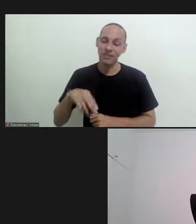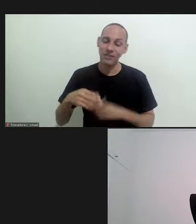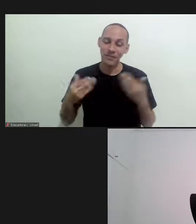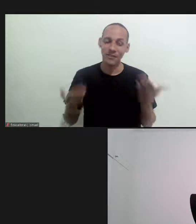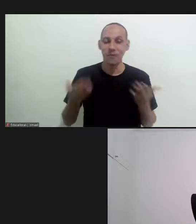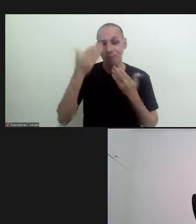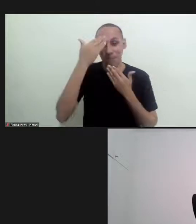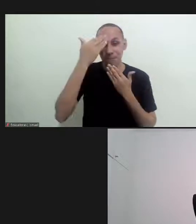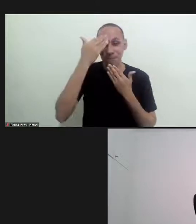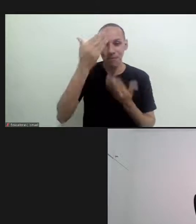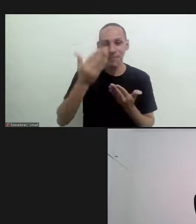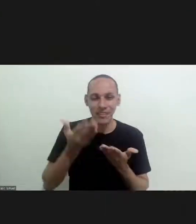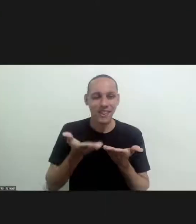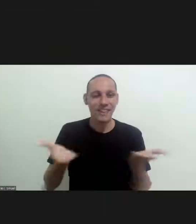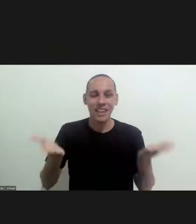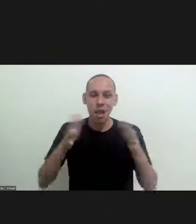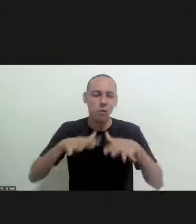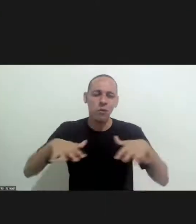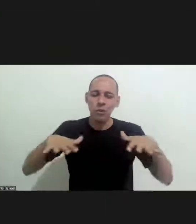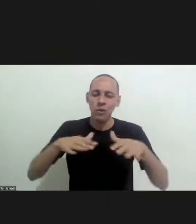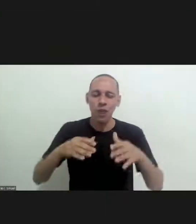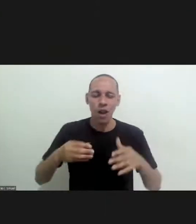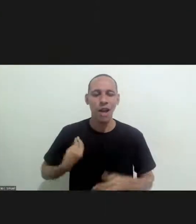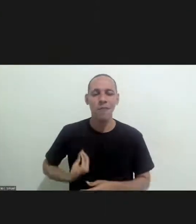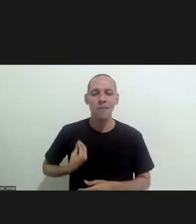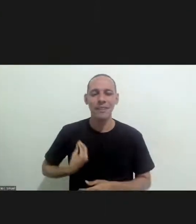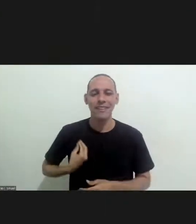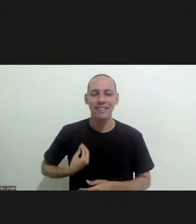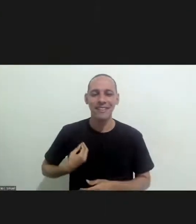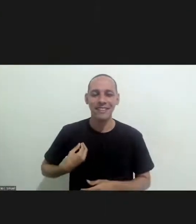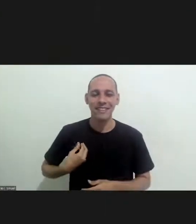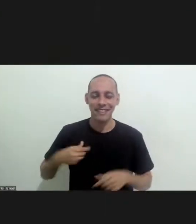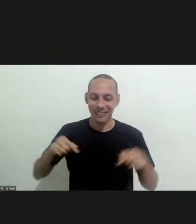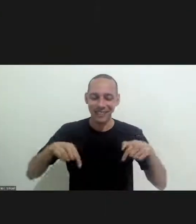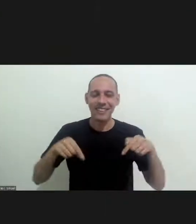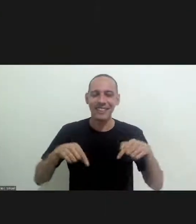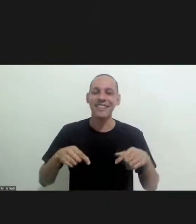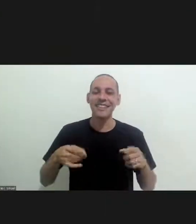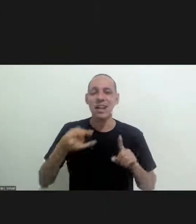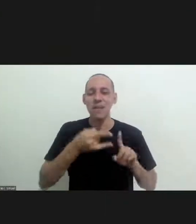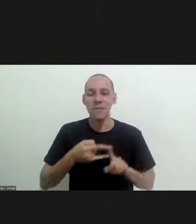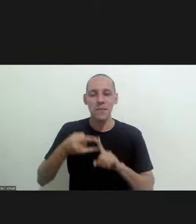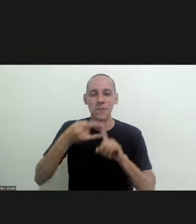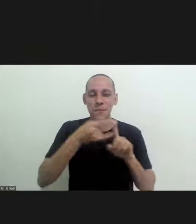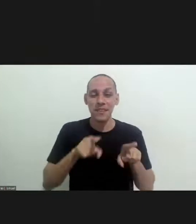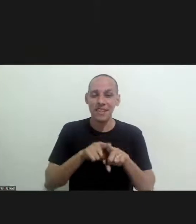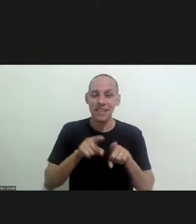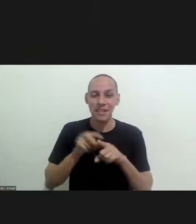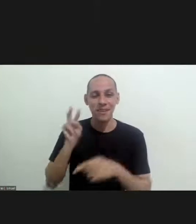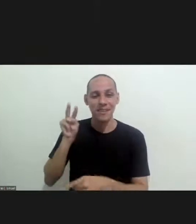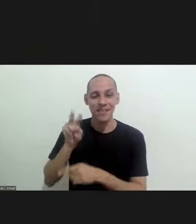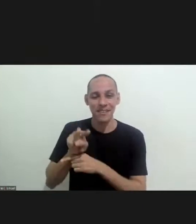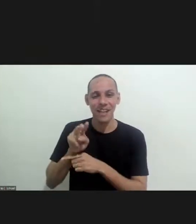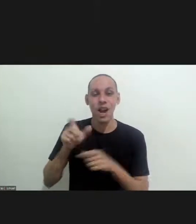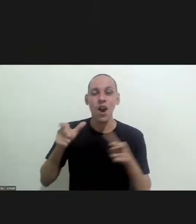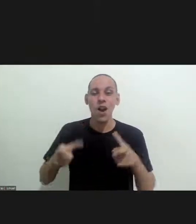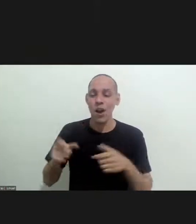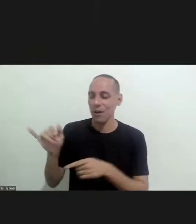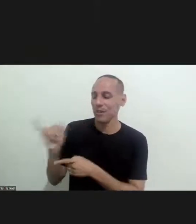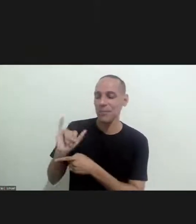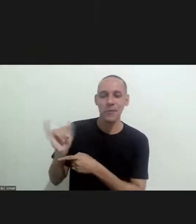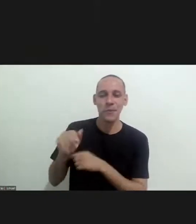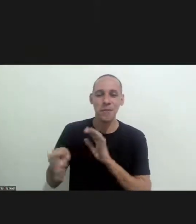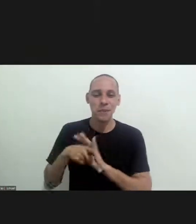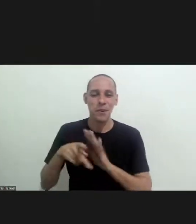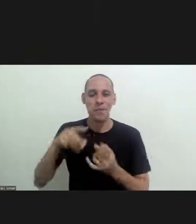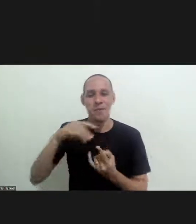as that is the case we would like to thank all of you who have been with us in this zoom session those who have been watching